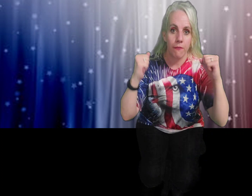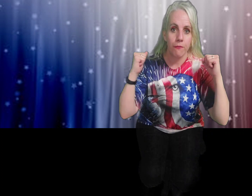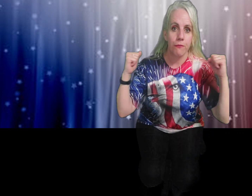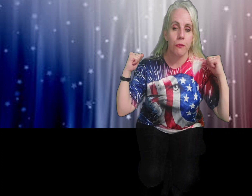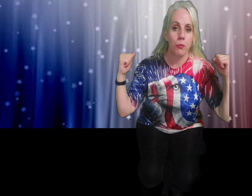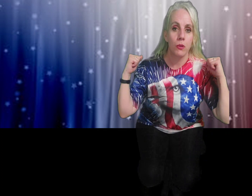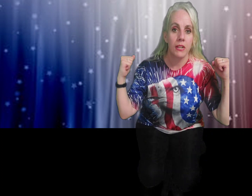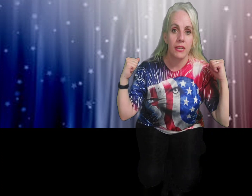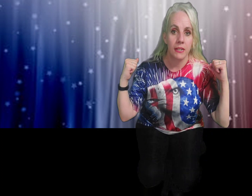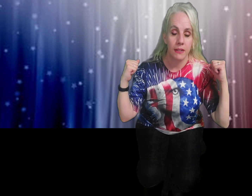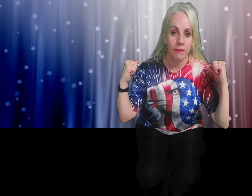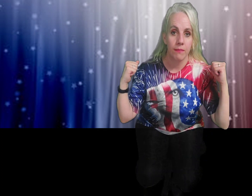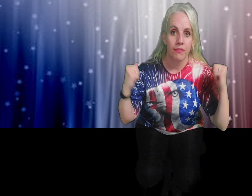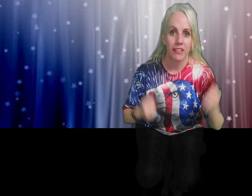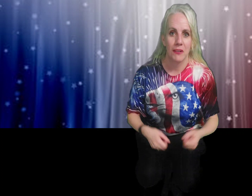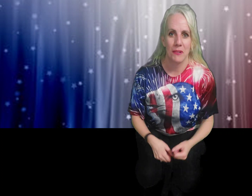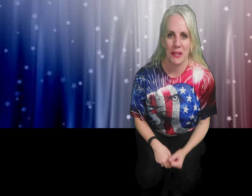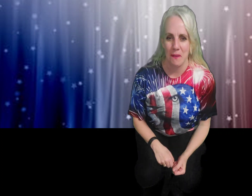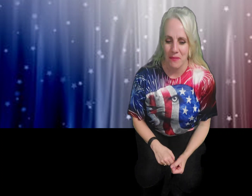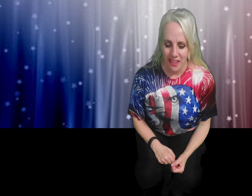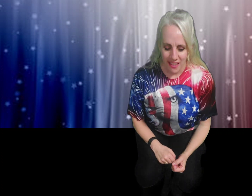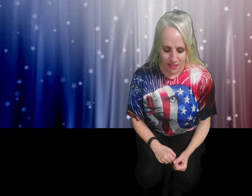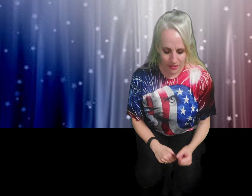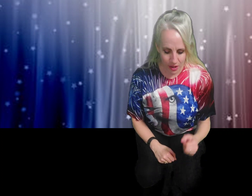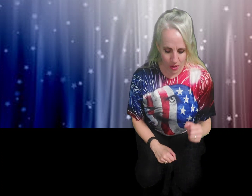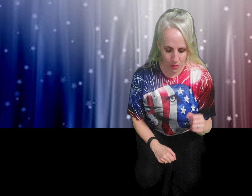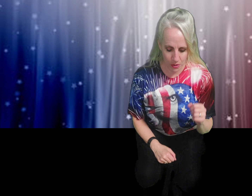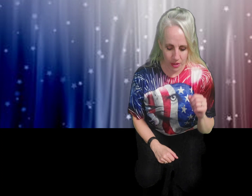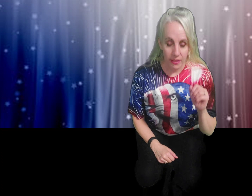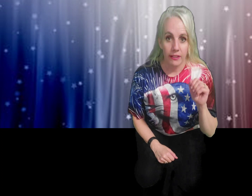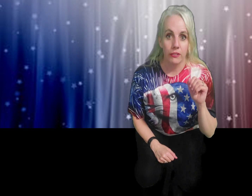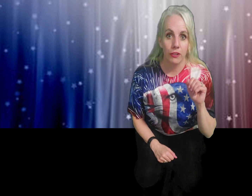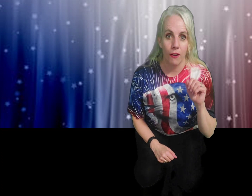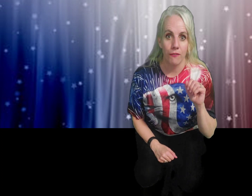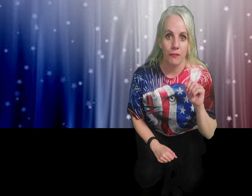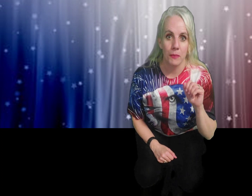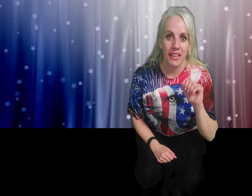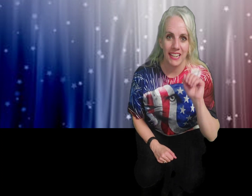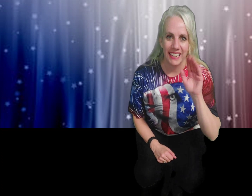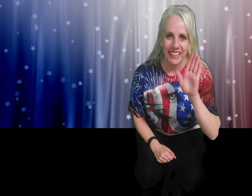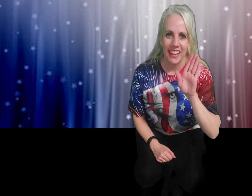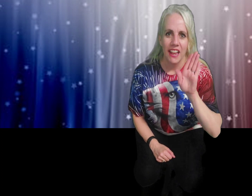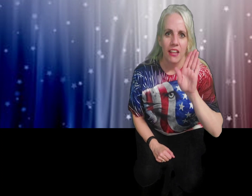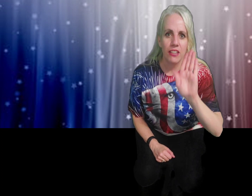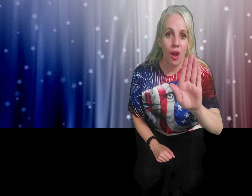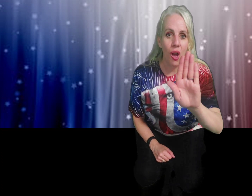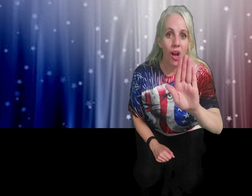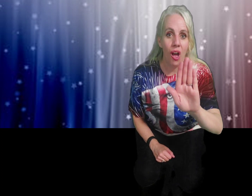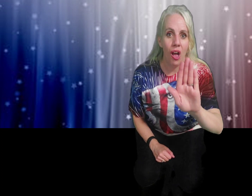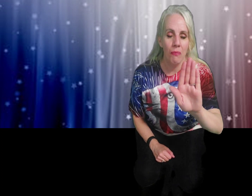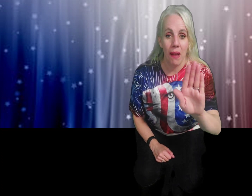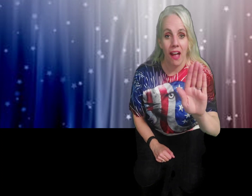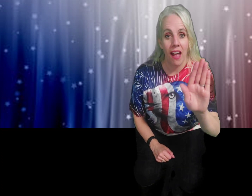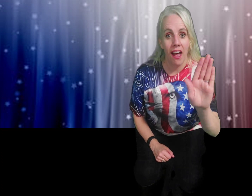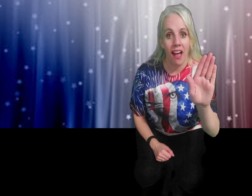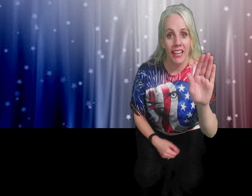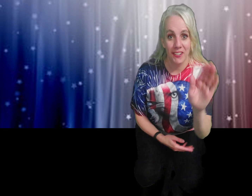free. Here we go. So, let's start from the beginning. You're a